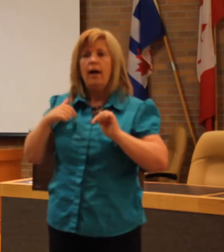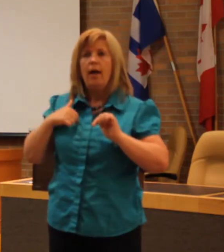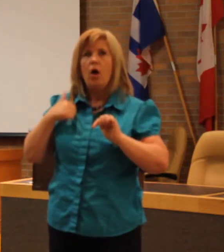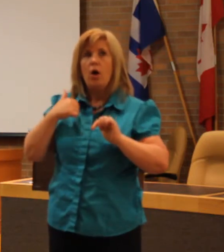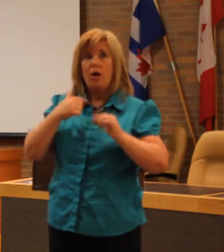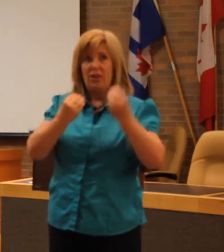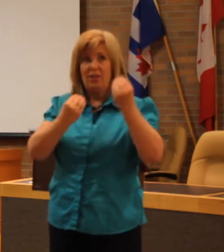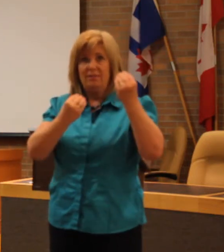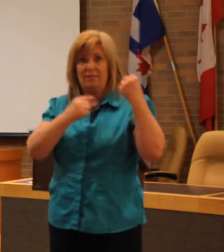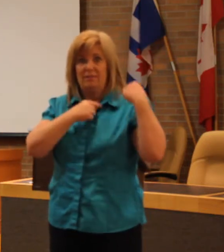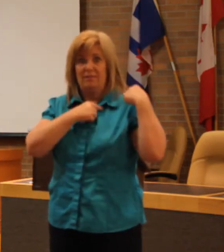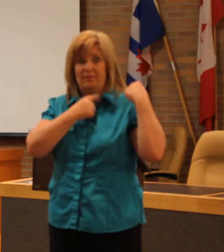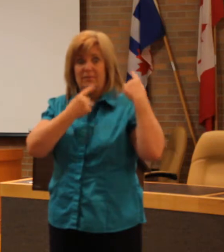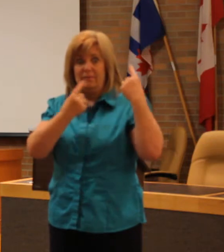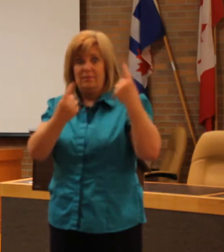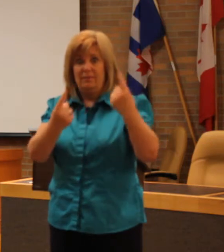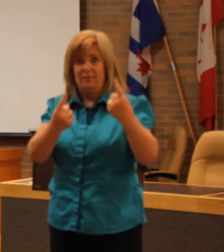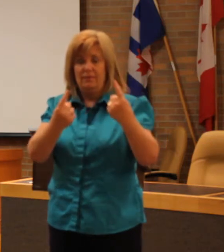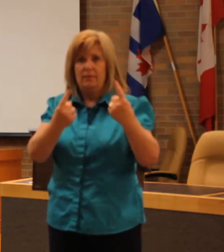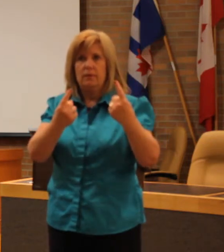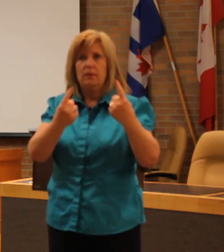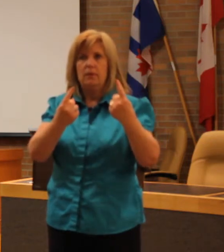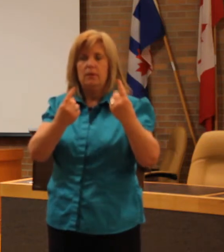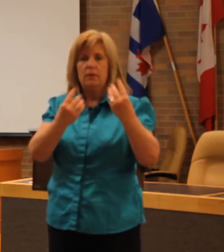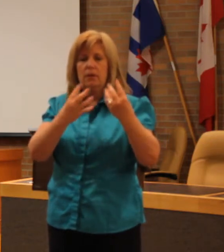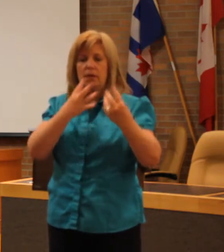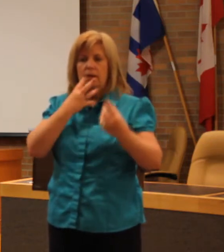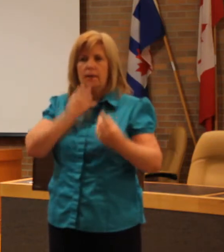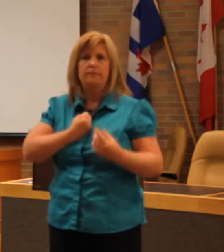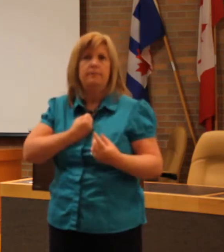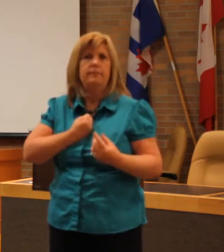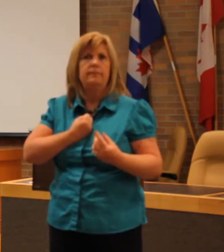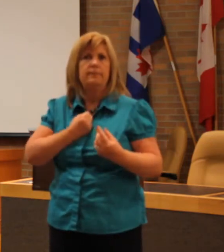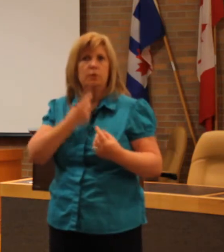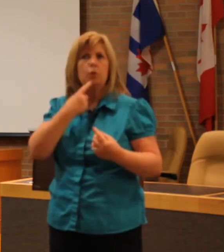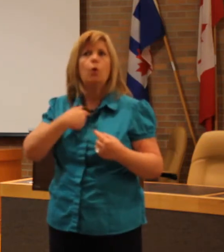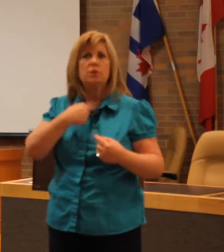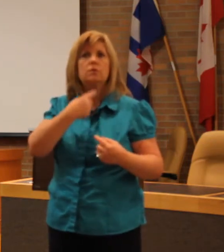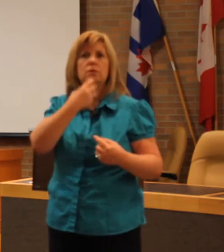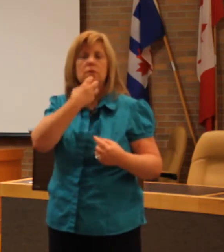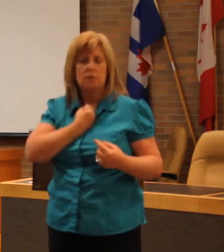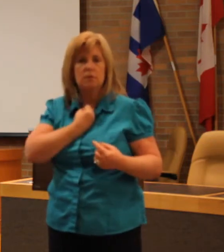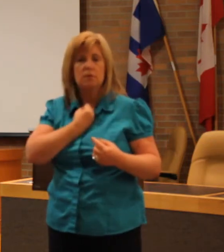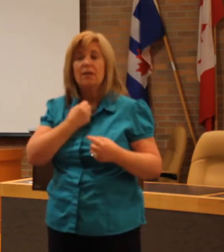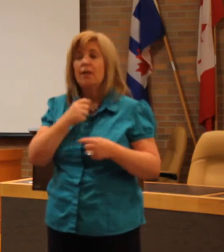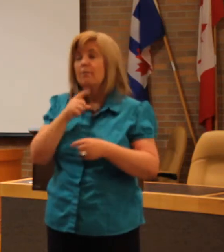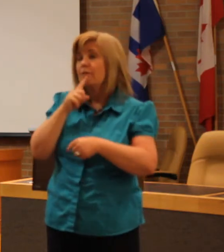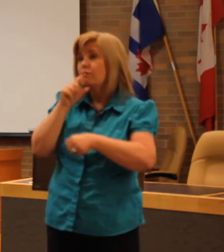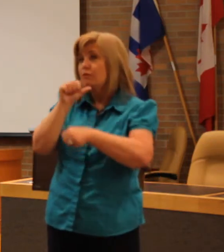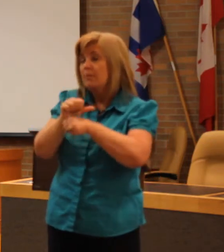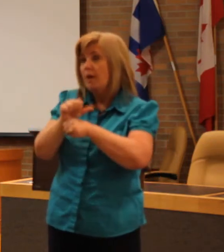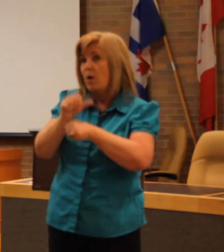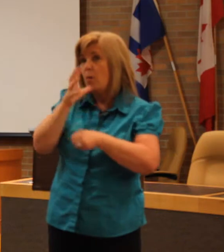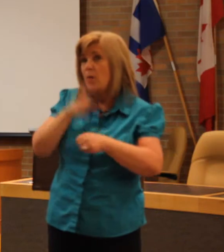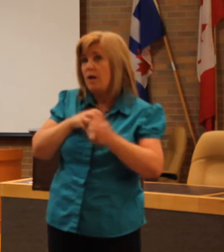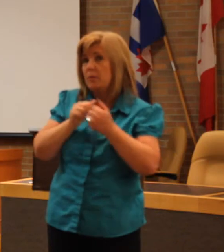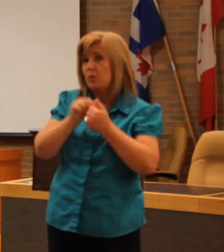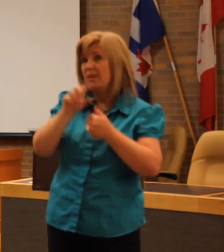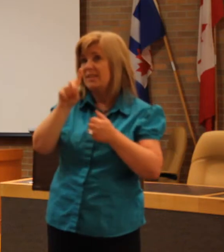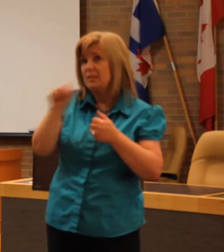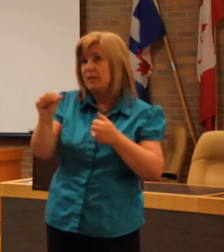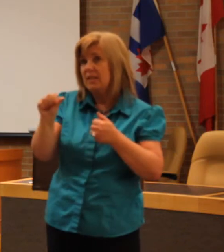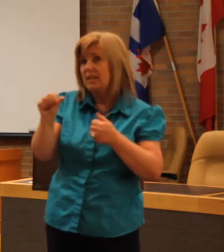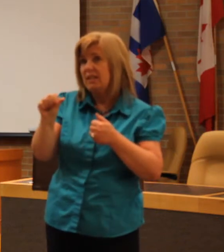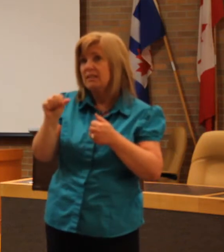to ignore those instincts. The reality is that women with disabilities are anywhere from 2 to 10